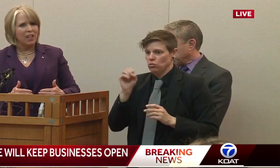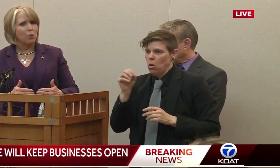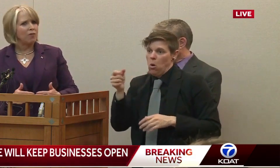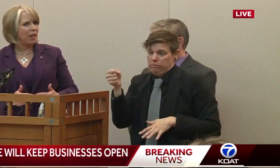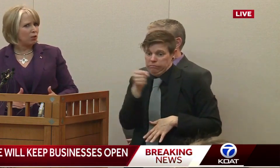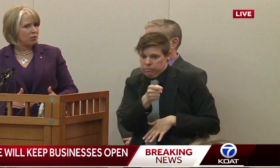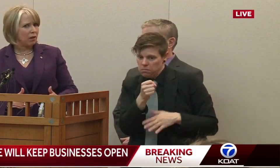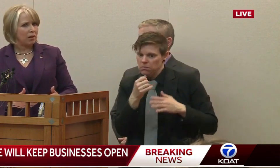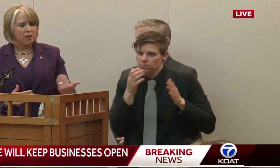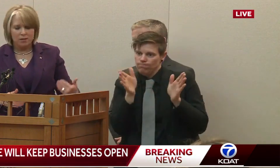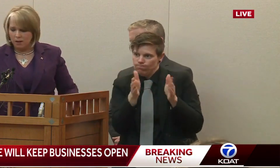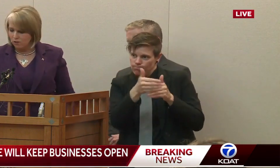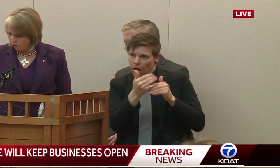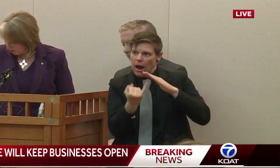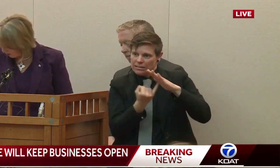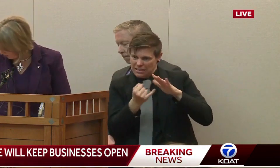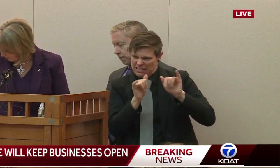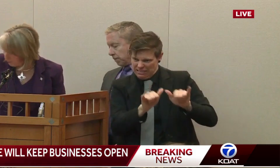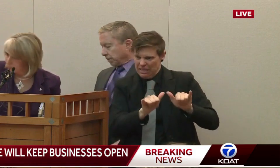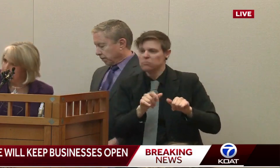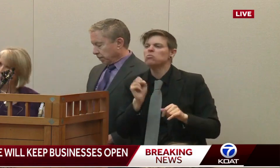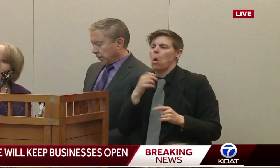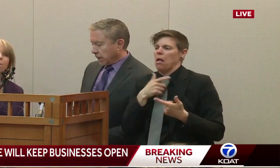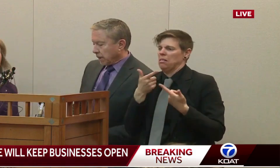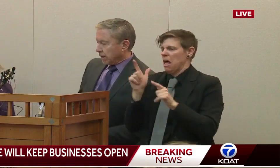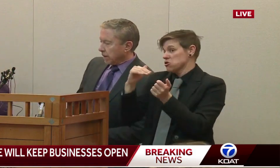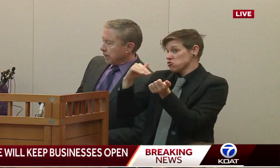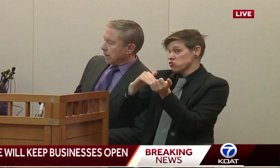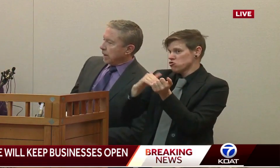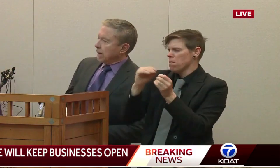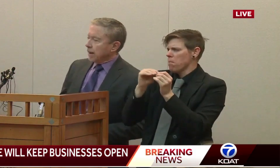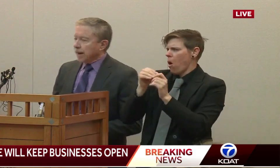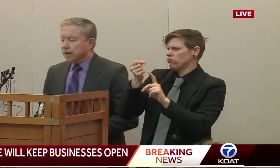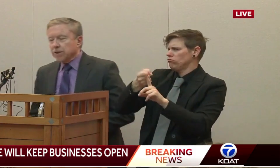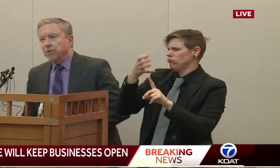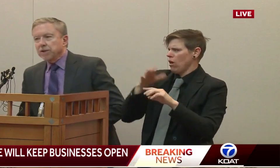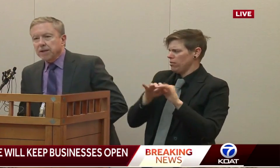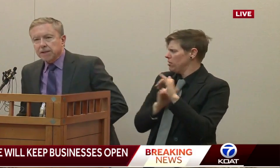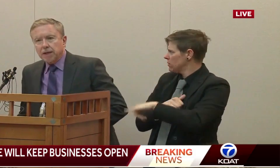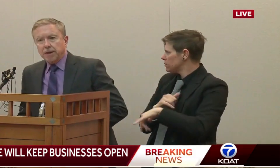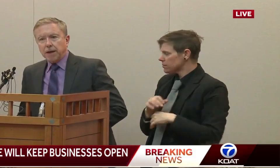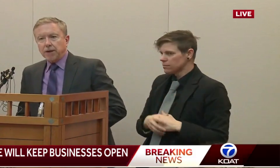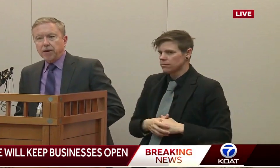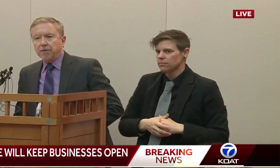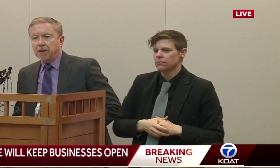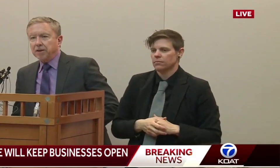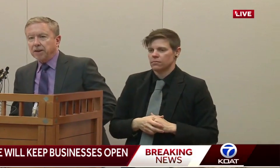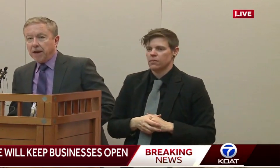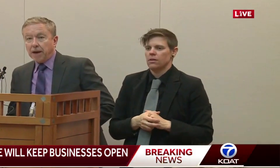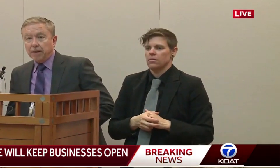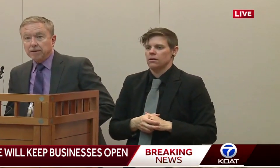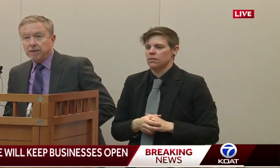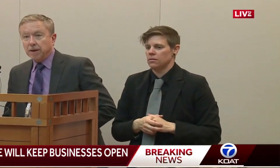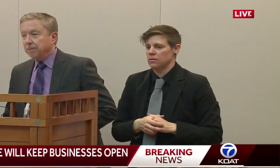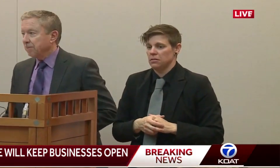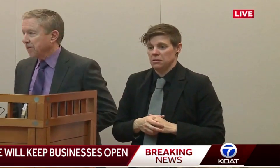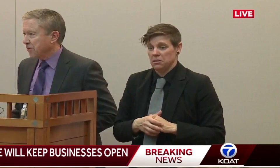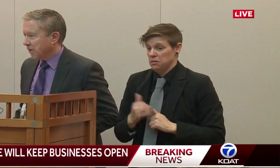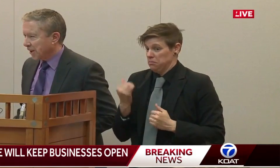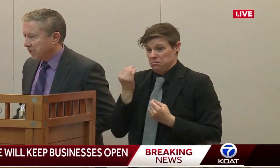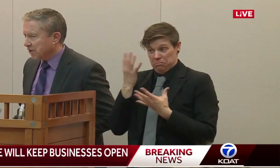Mexicans exactly what that looks like. Dr. Scrace. I actually was going to say that I don't have anything to add